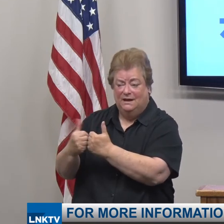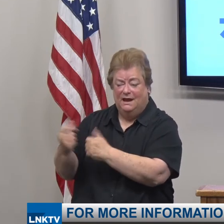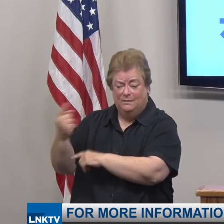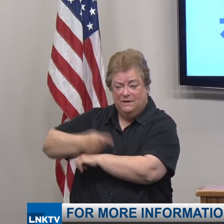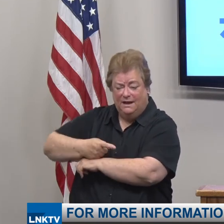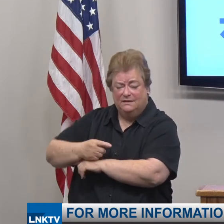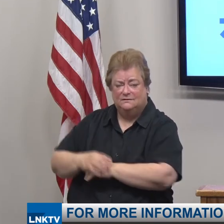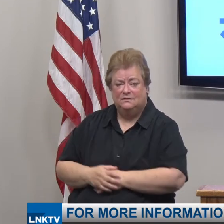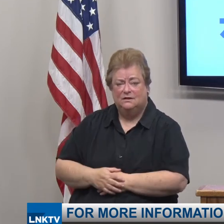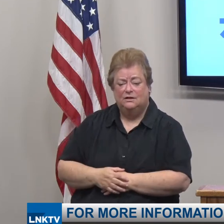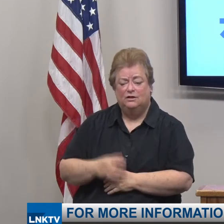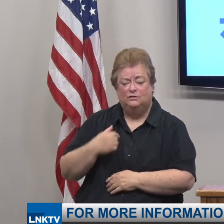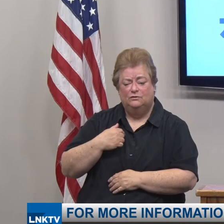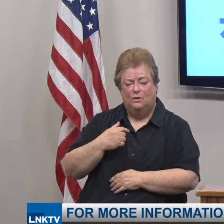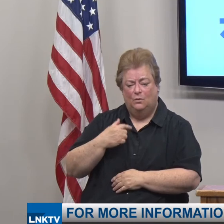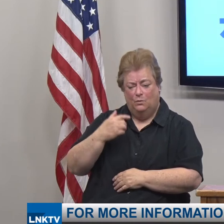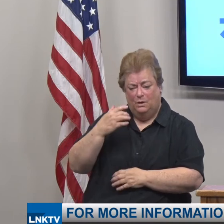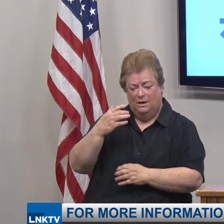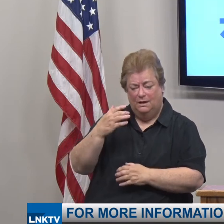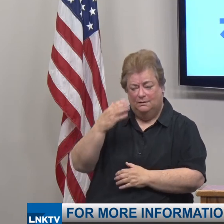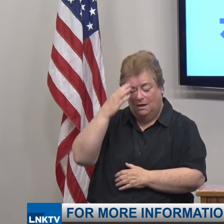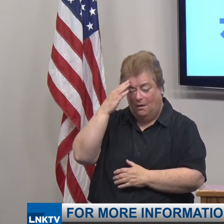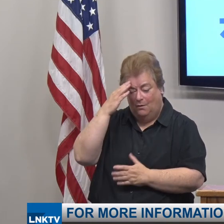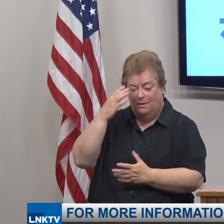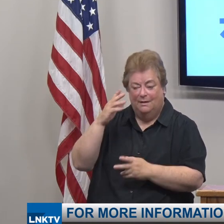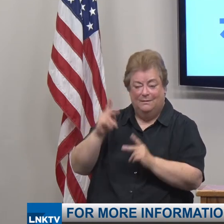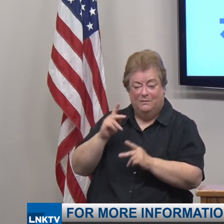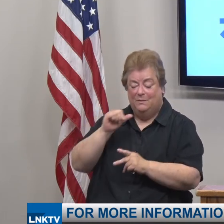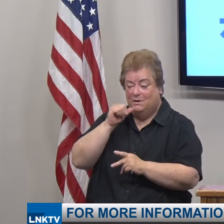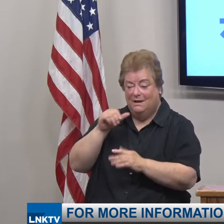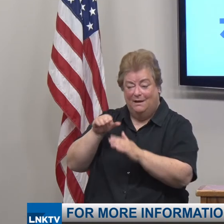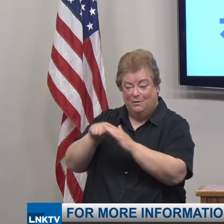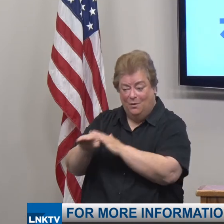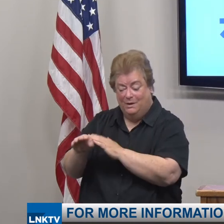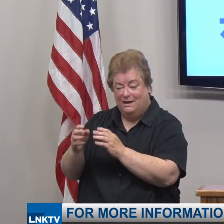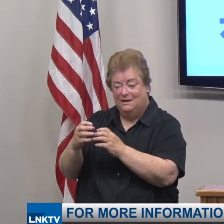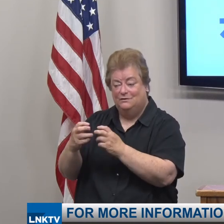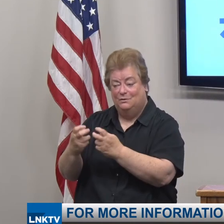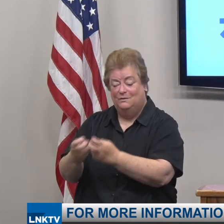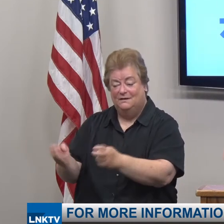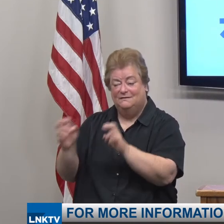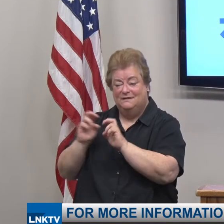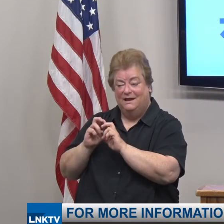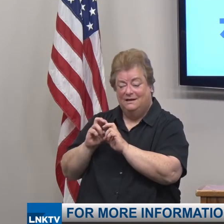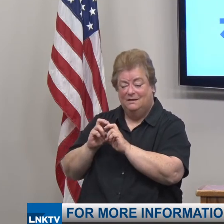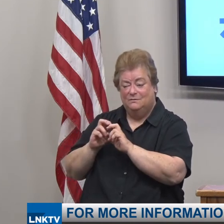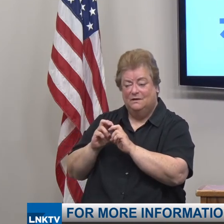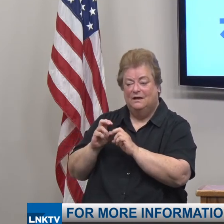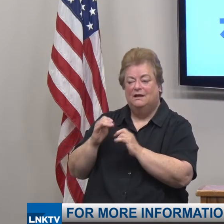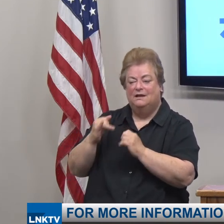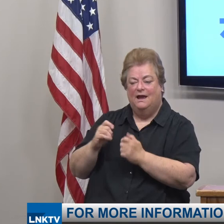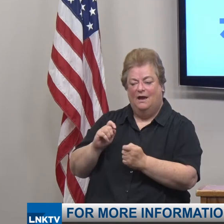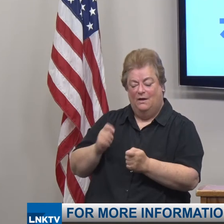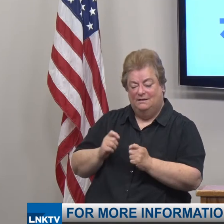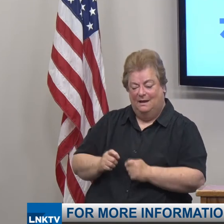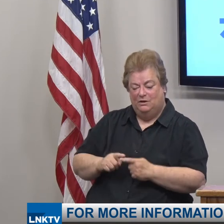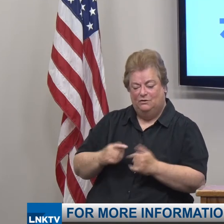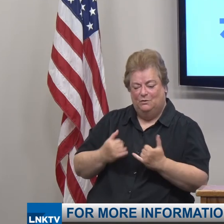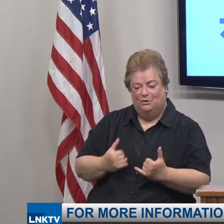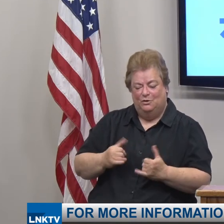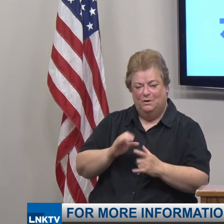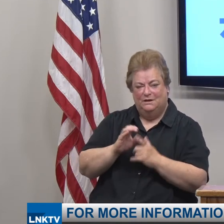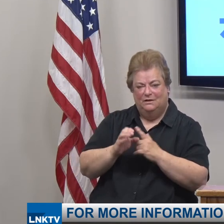So knowing that we won't have fans in the stadium, we've made an exception to past practice, adapting to current conditions,